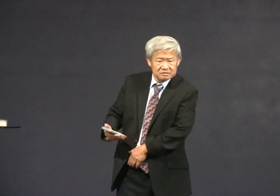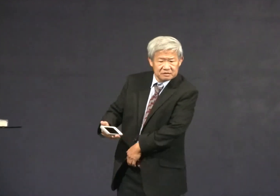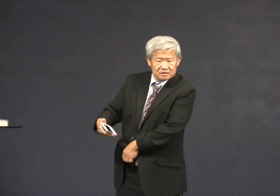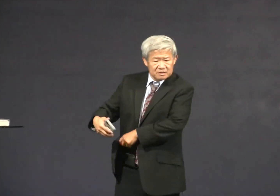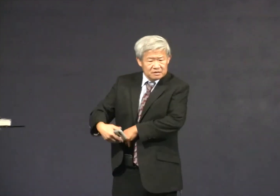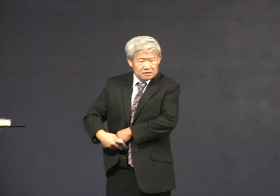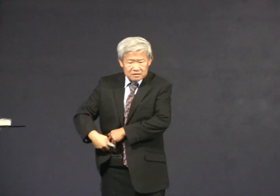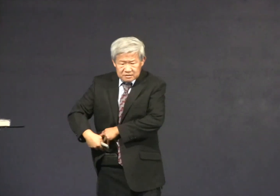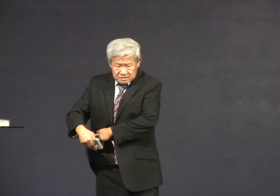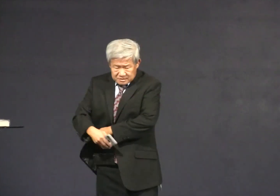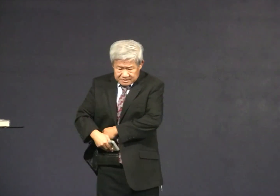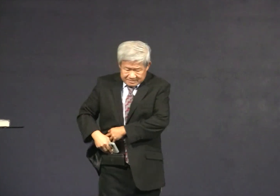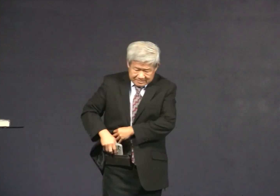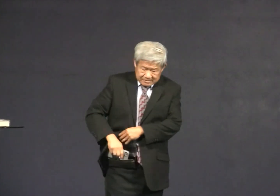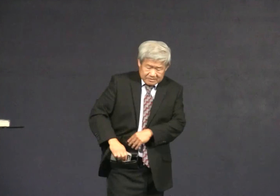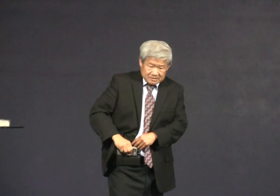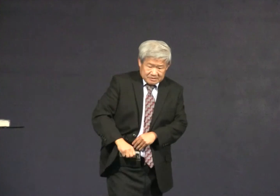and they say I know I know know